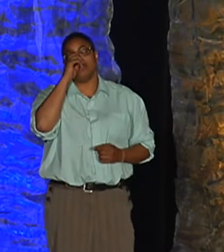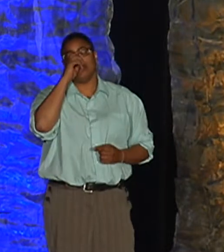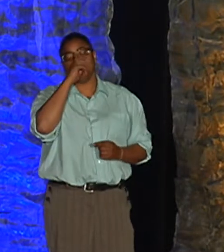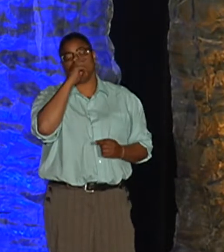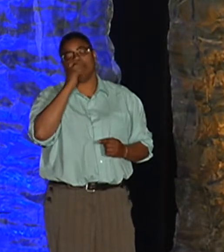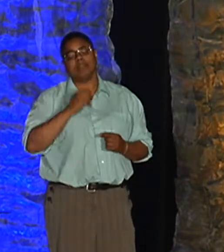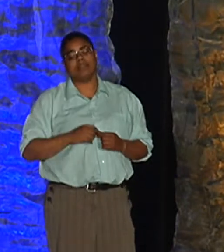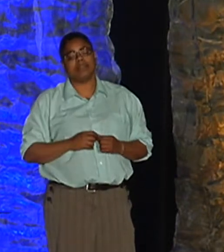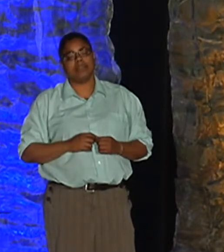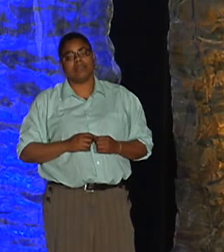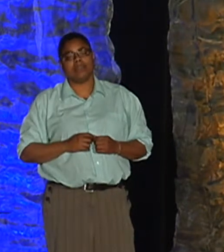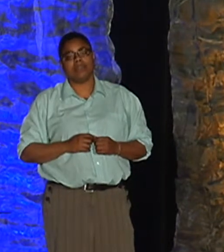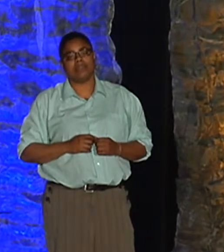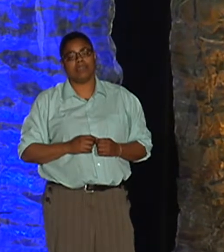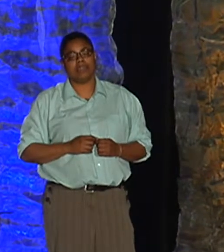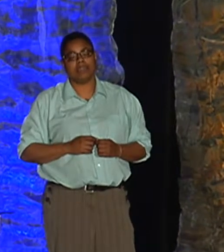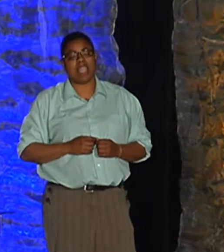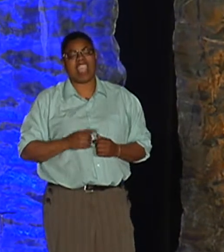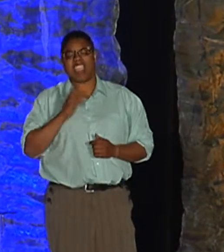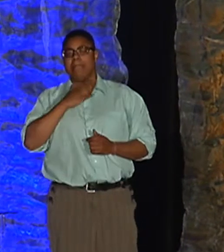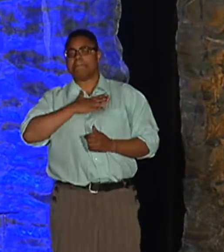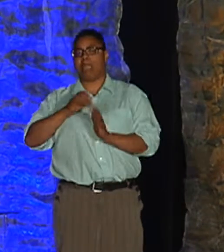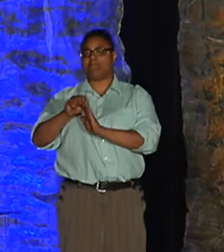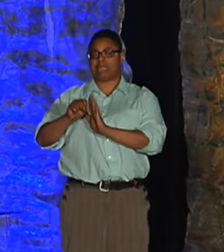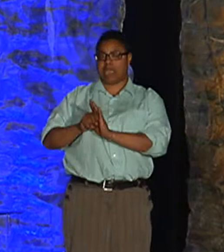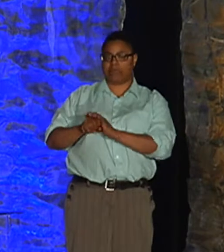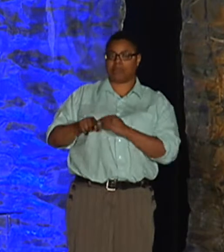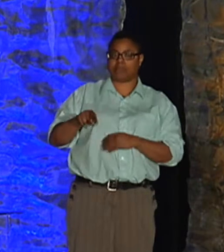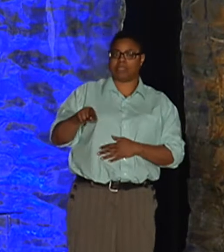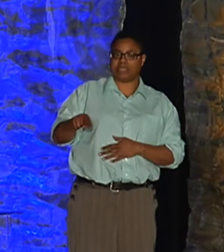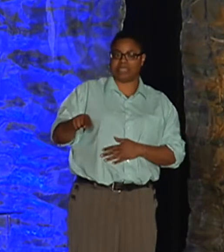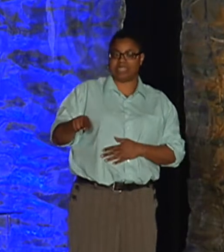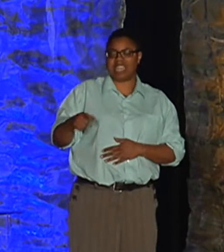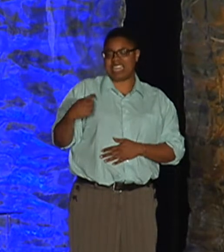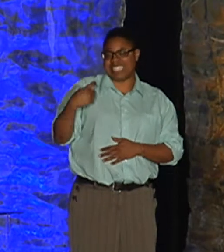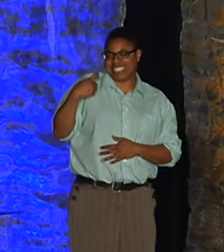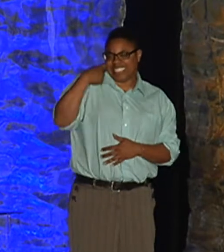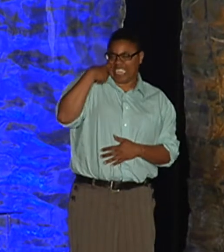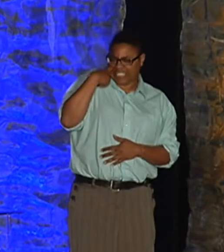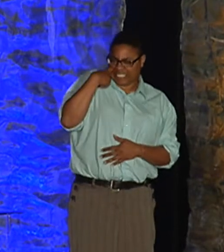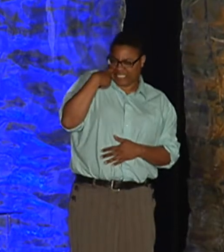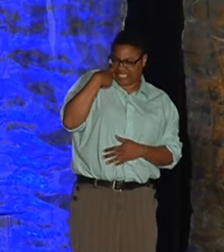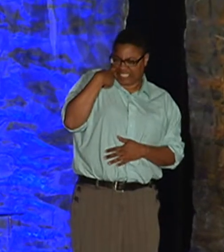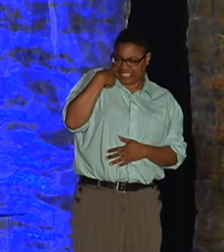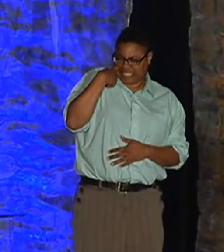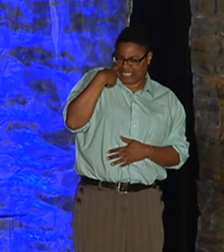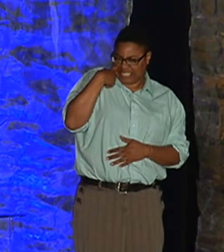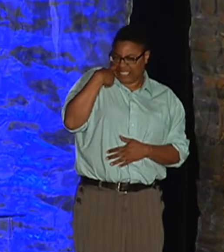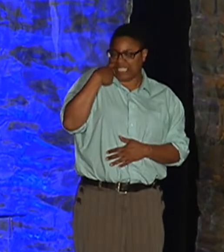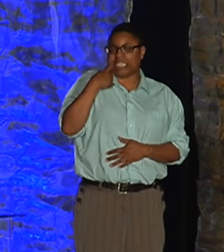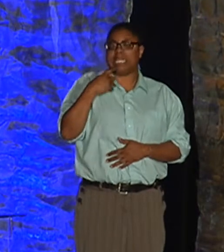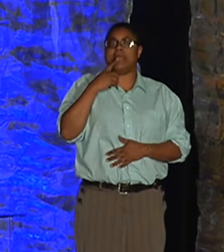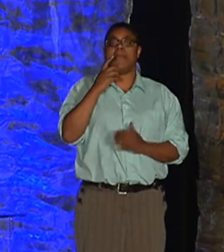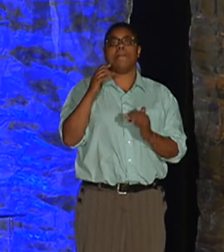that my home state has just legalized marriage equality.